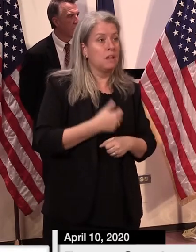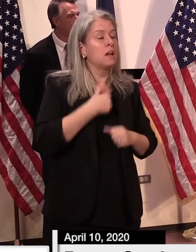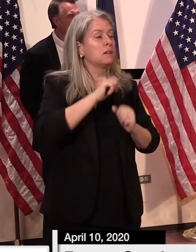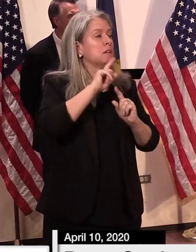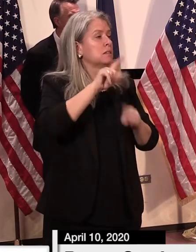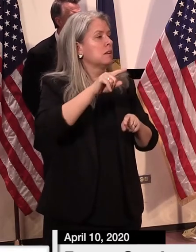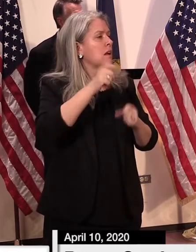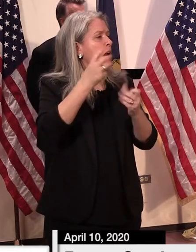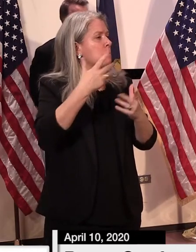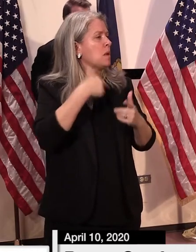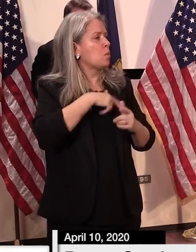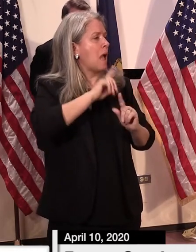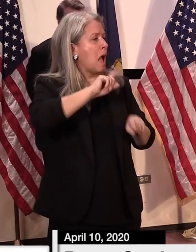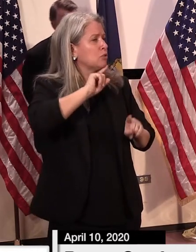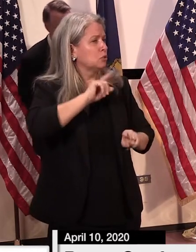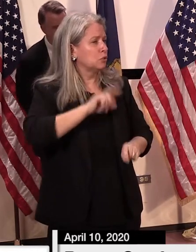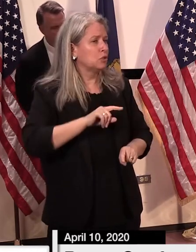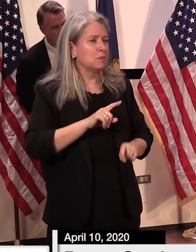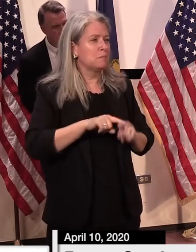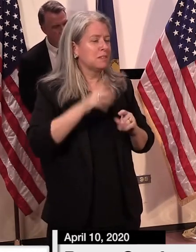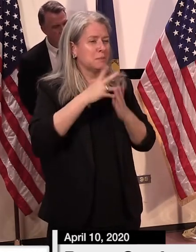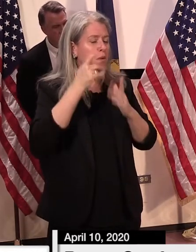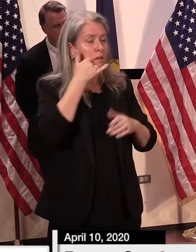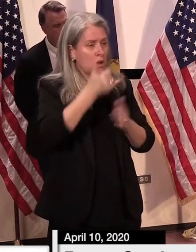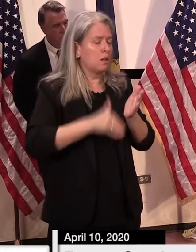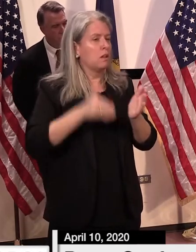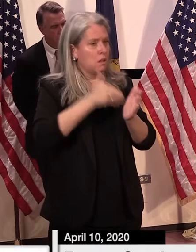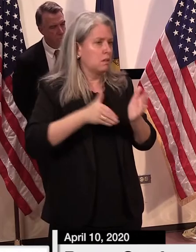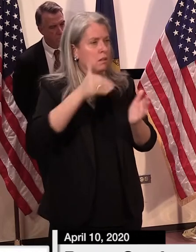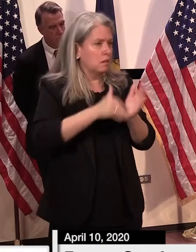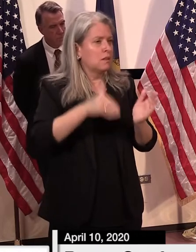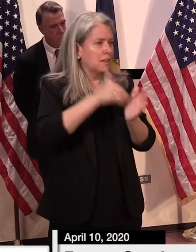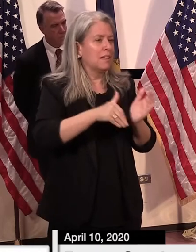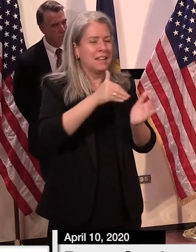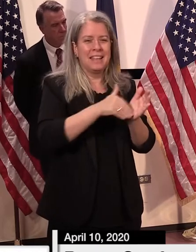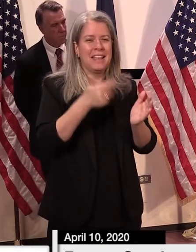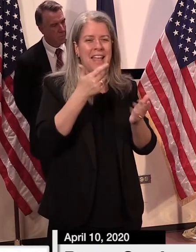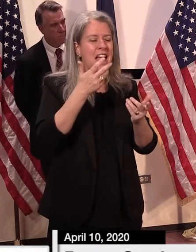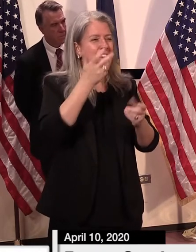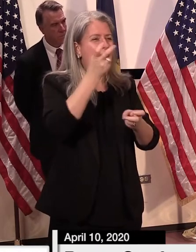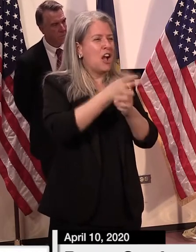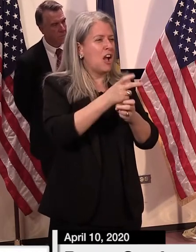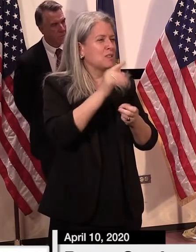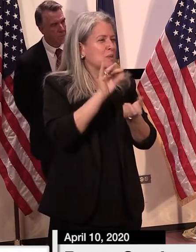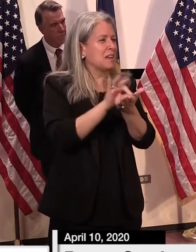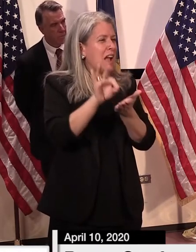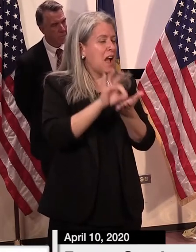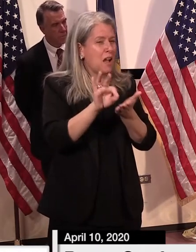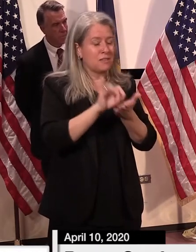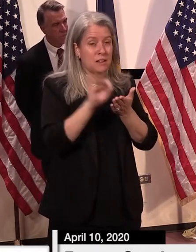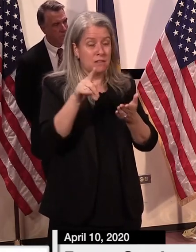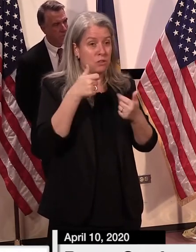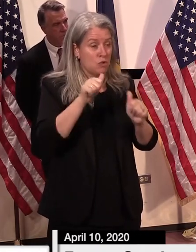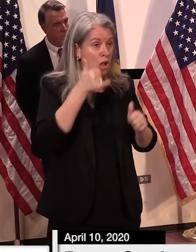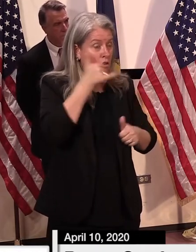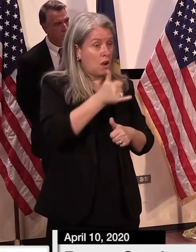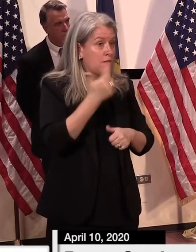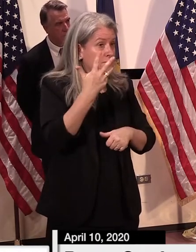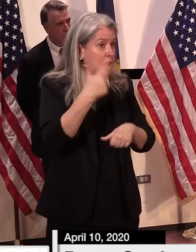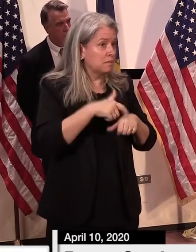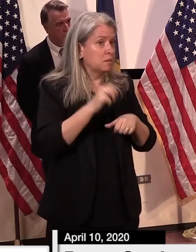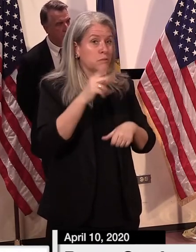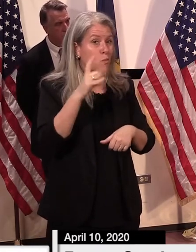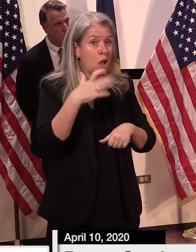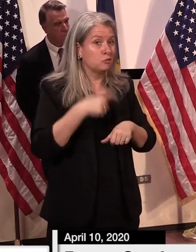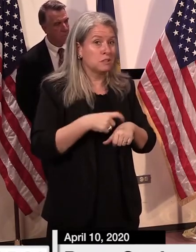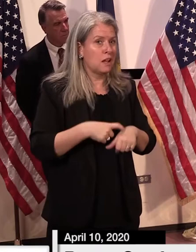answering but many people are trying over and over and over again and there's no way to know um whether someone tried five times or